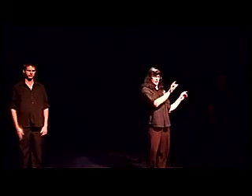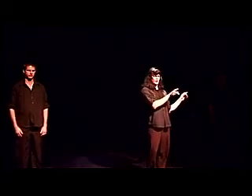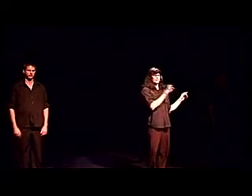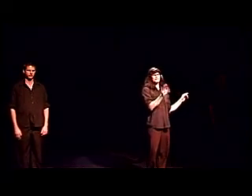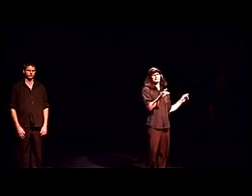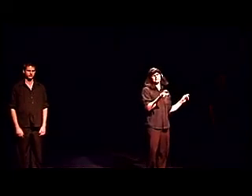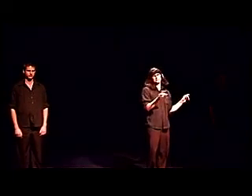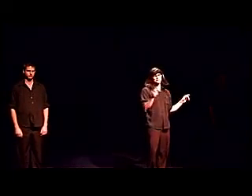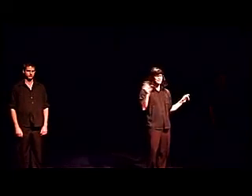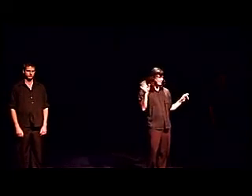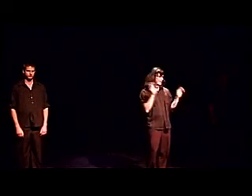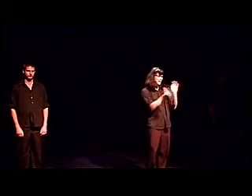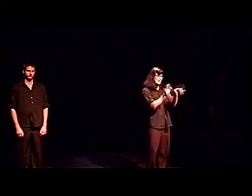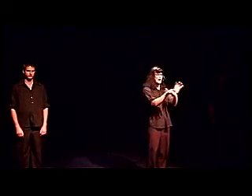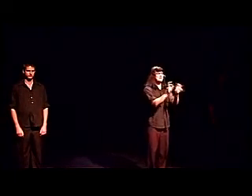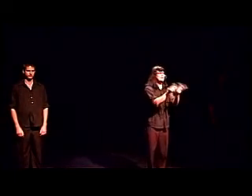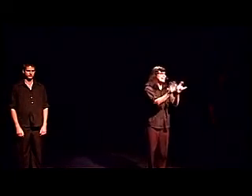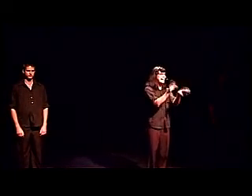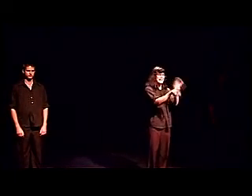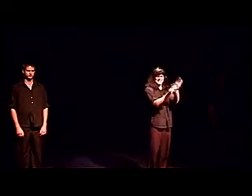Tom. One moment, plies.